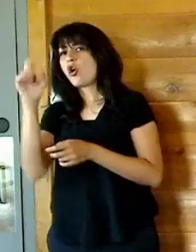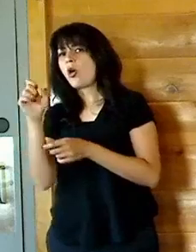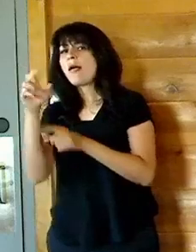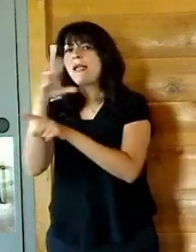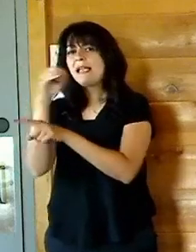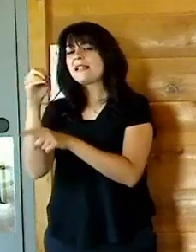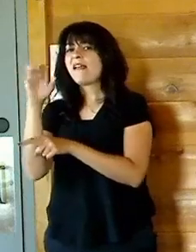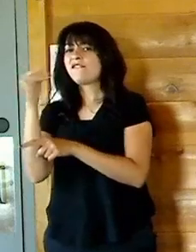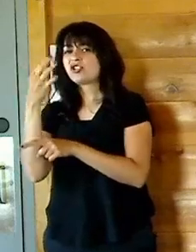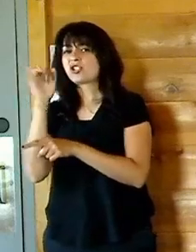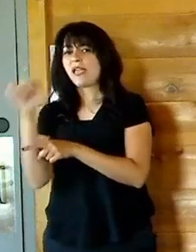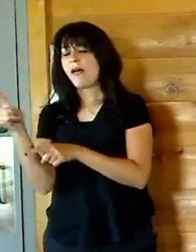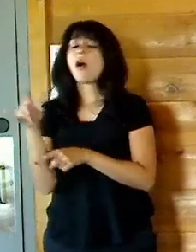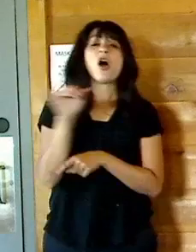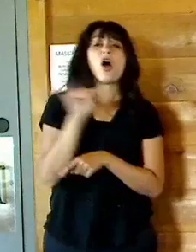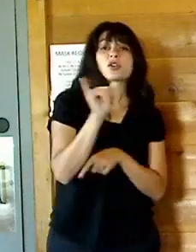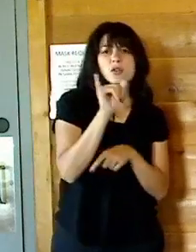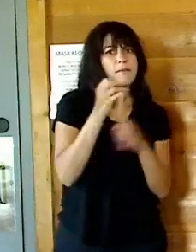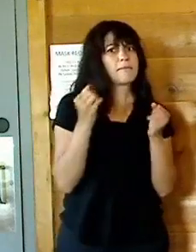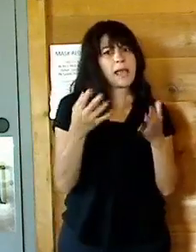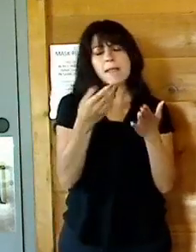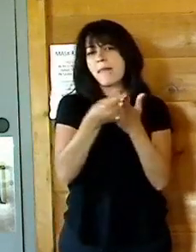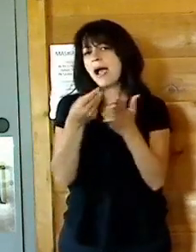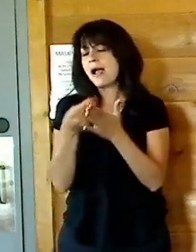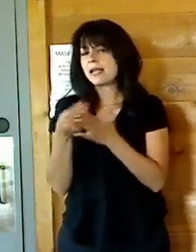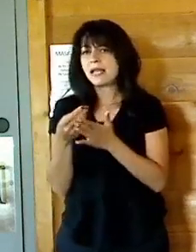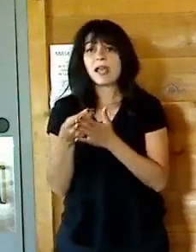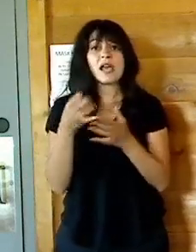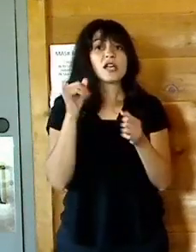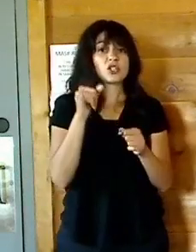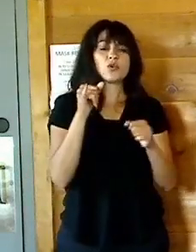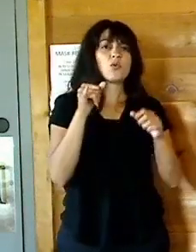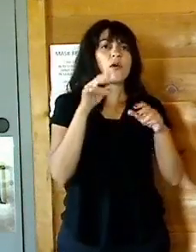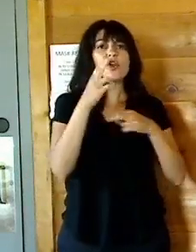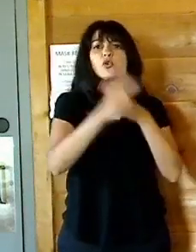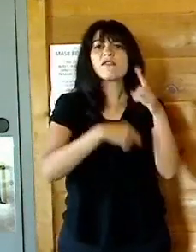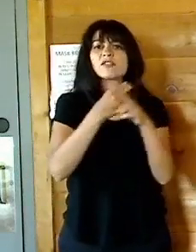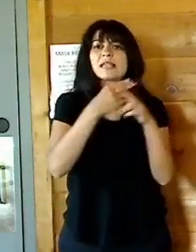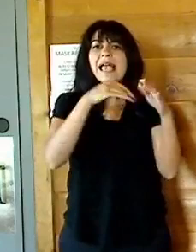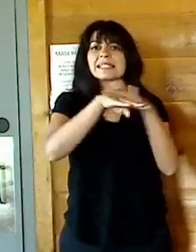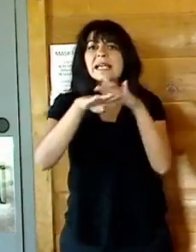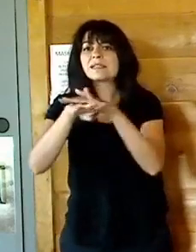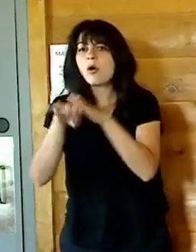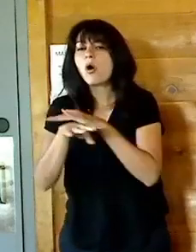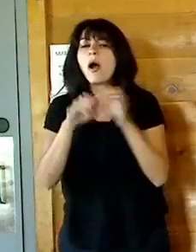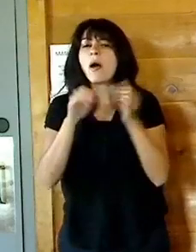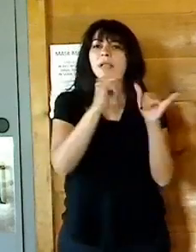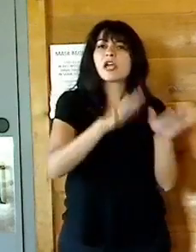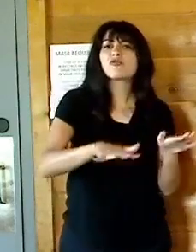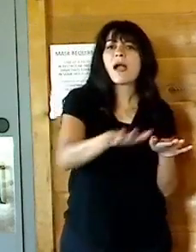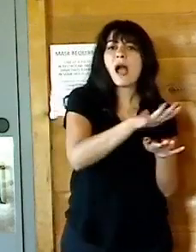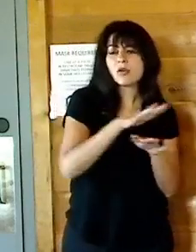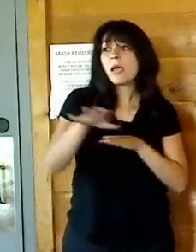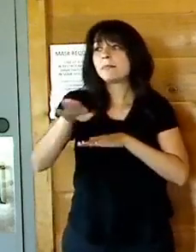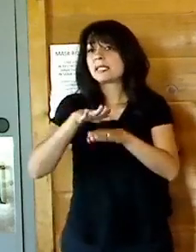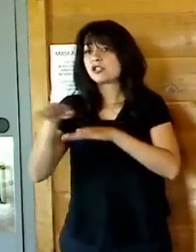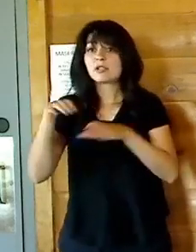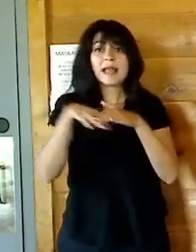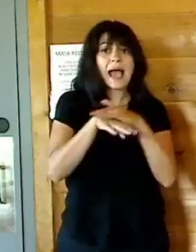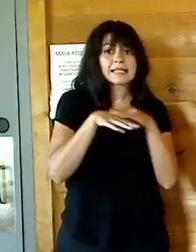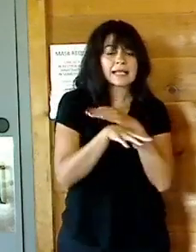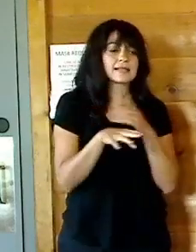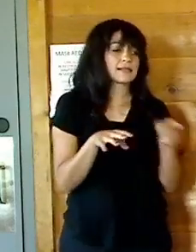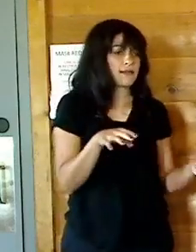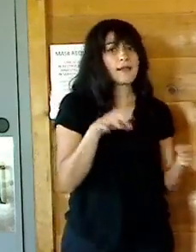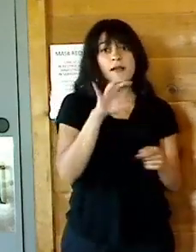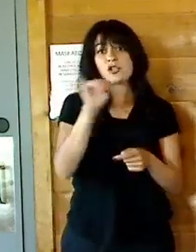more. Millions upon millions of dollars invested in universally accessible playgrounds, pedestrian access, things of that nature. And actually going off of